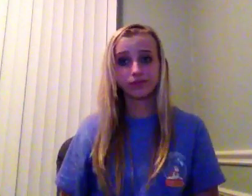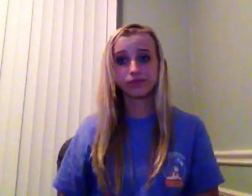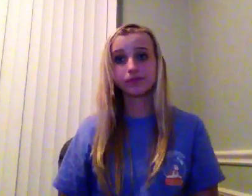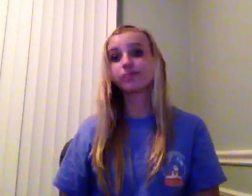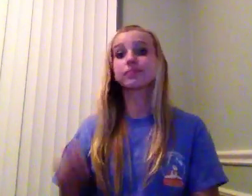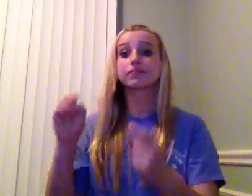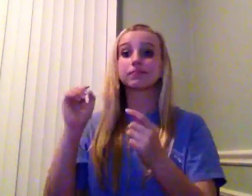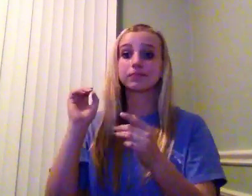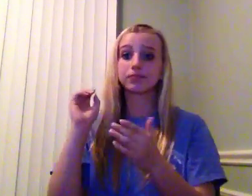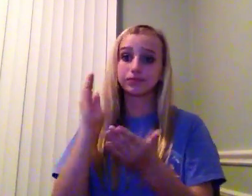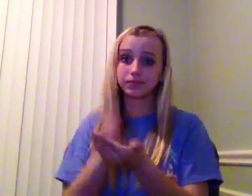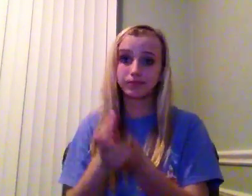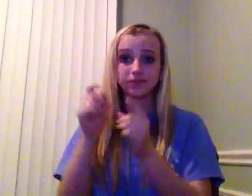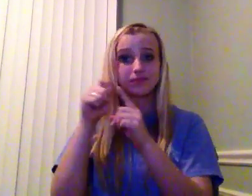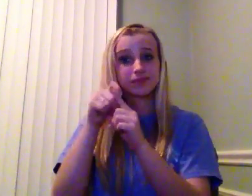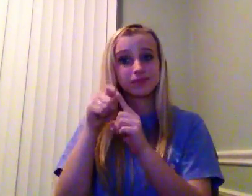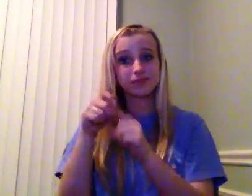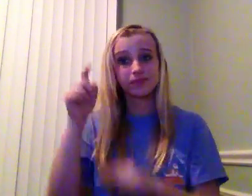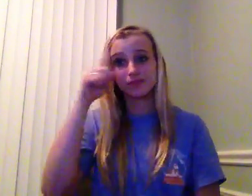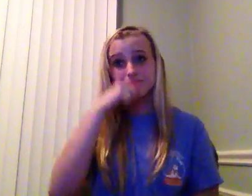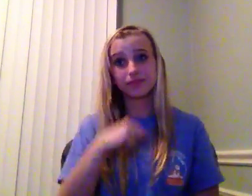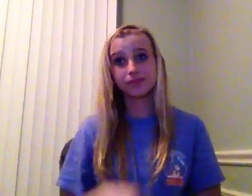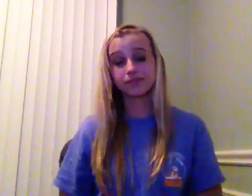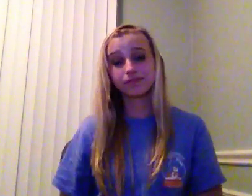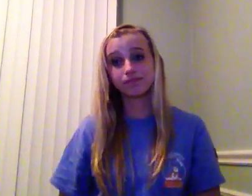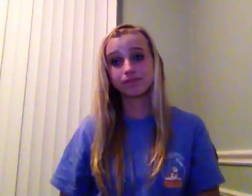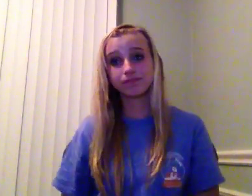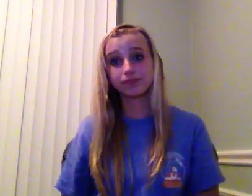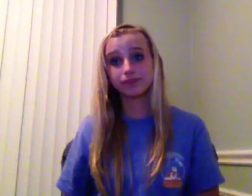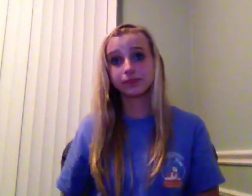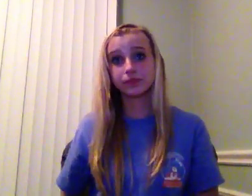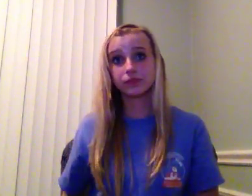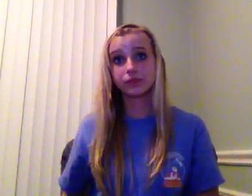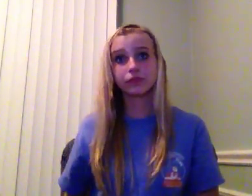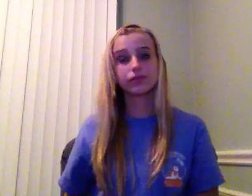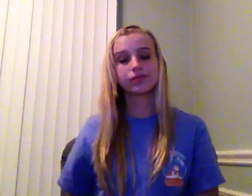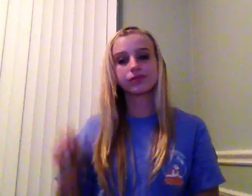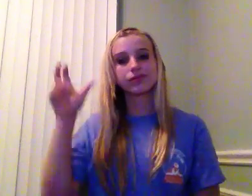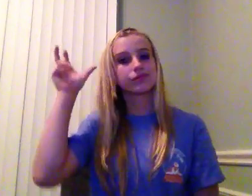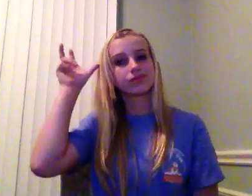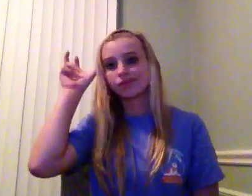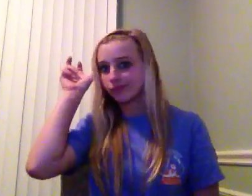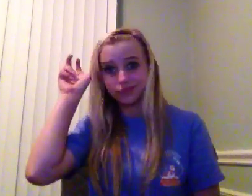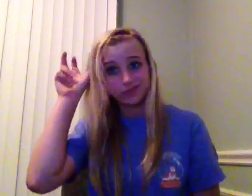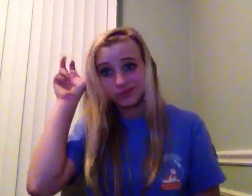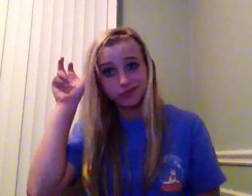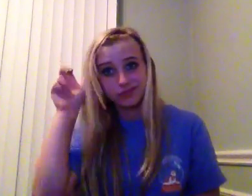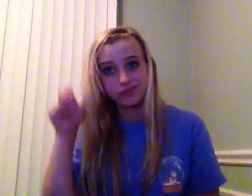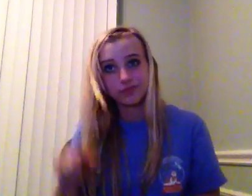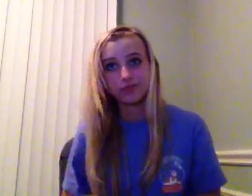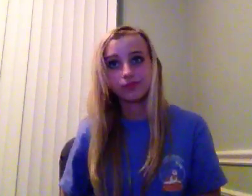to stop messing with the mice. Once again she didn't listen.